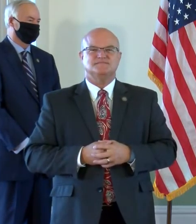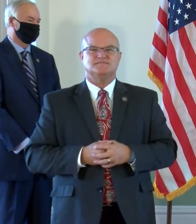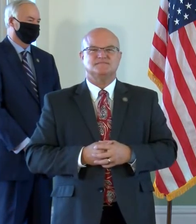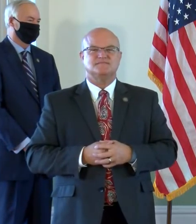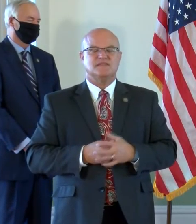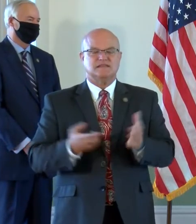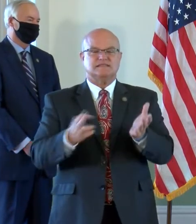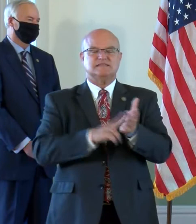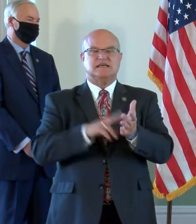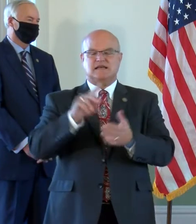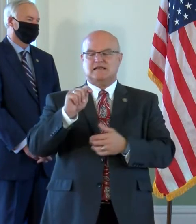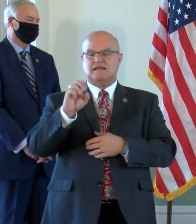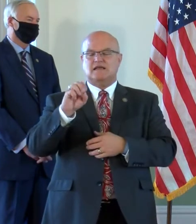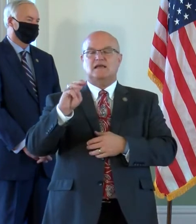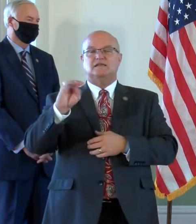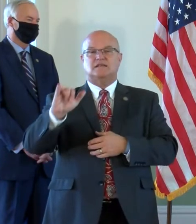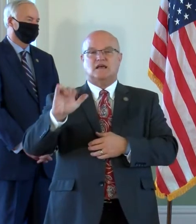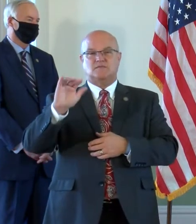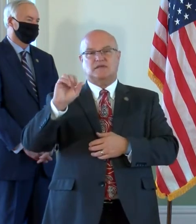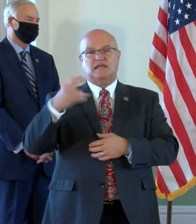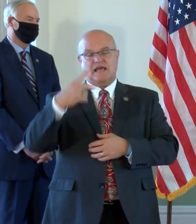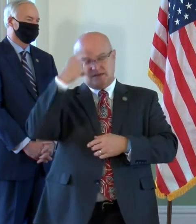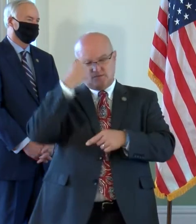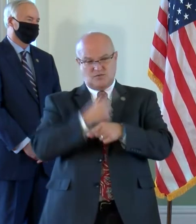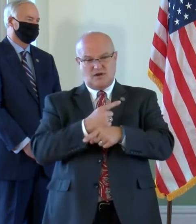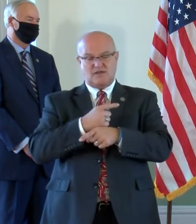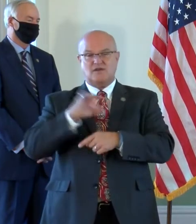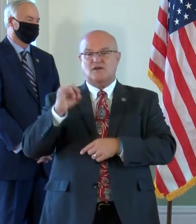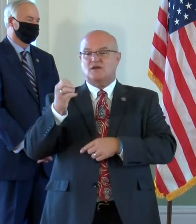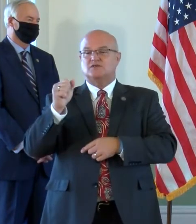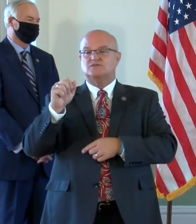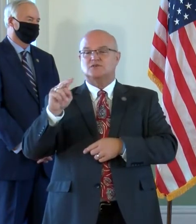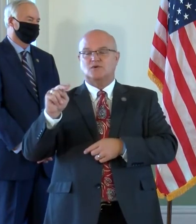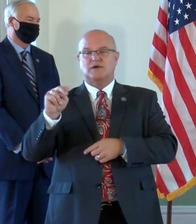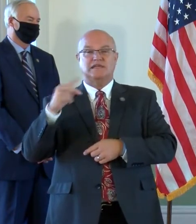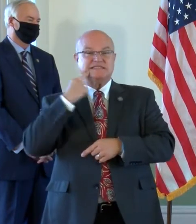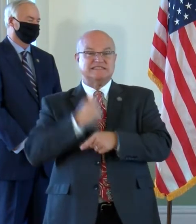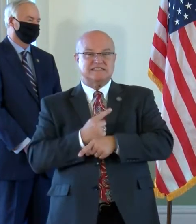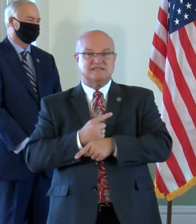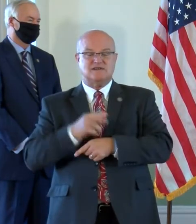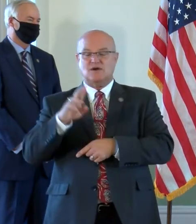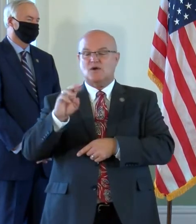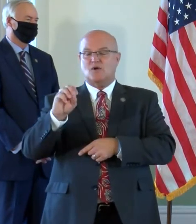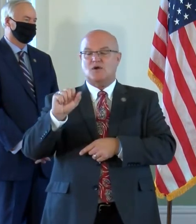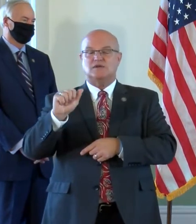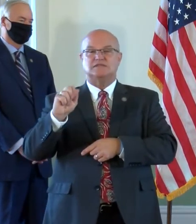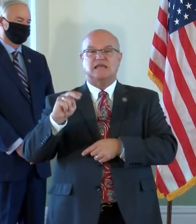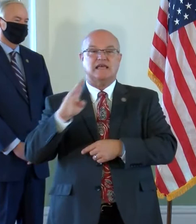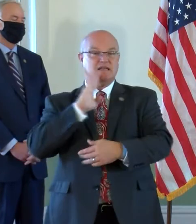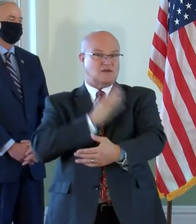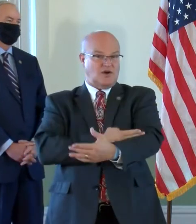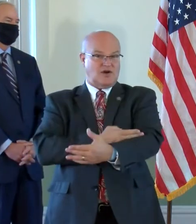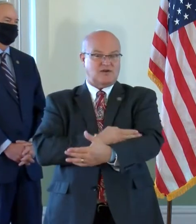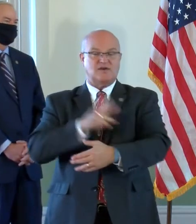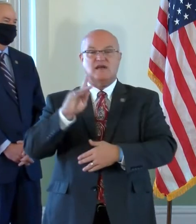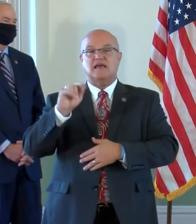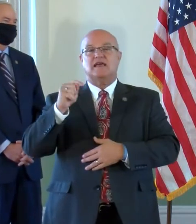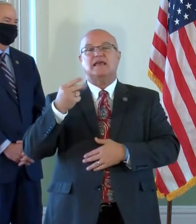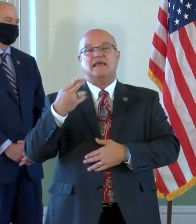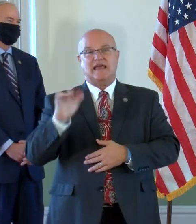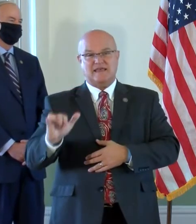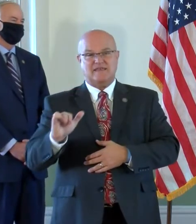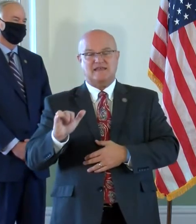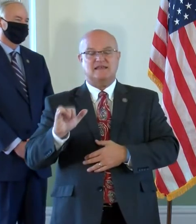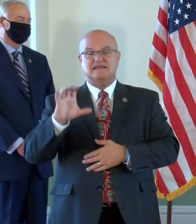Son, Tommy Cash, brother, Joanne Cash, sister, Roseanne Cash, daughter, Cathy Cash,